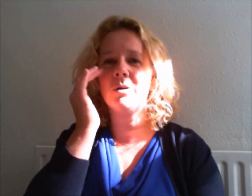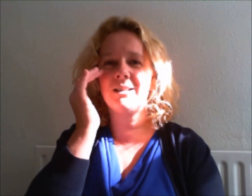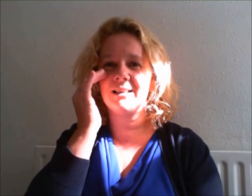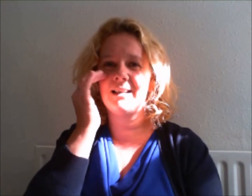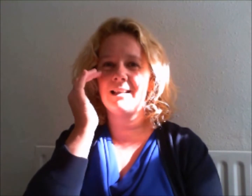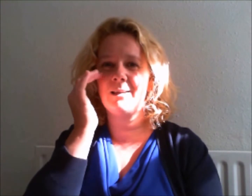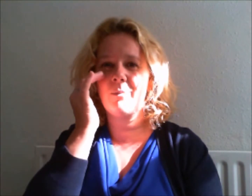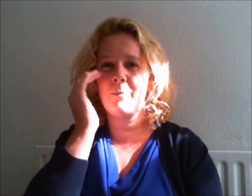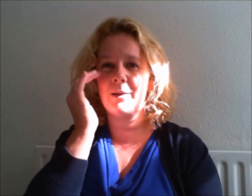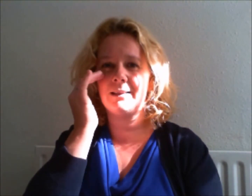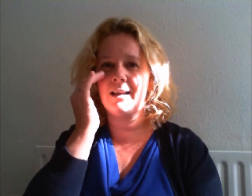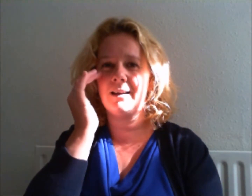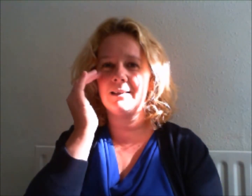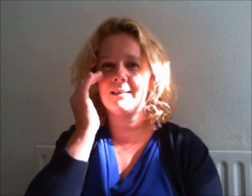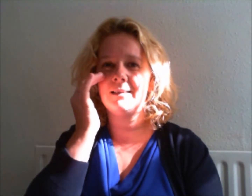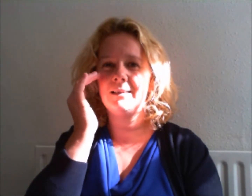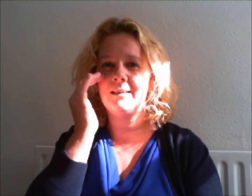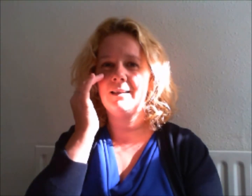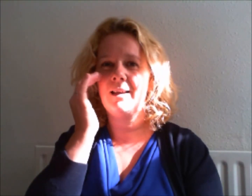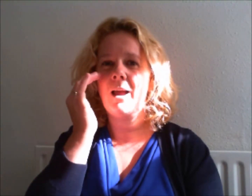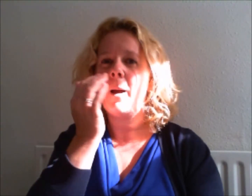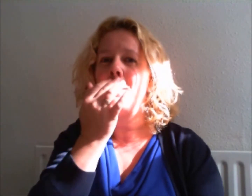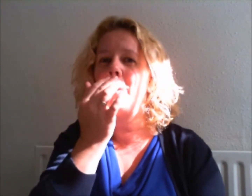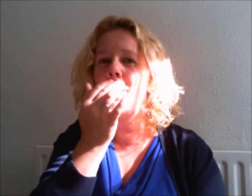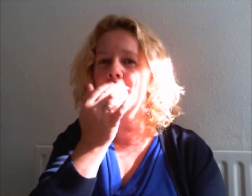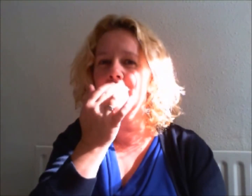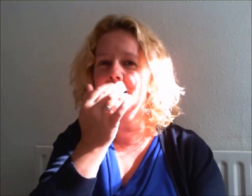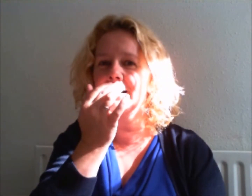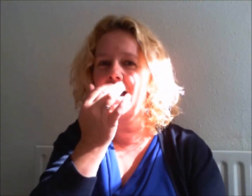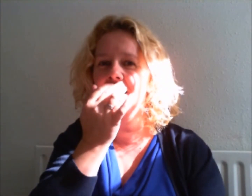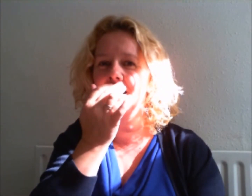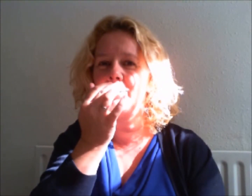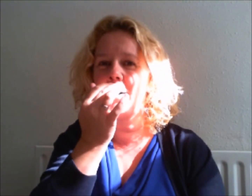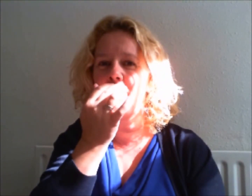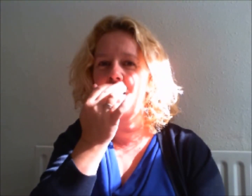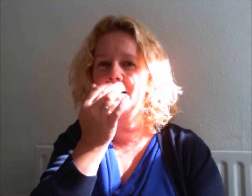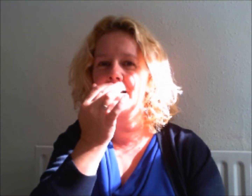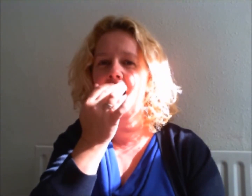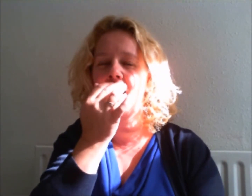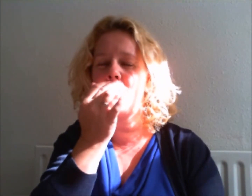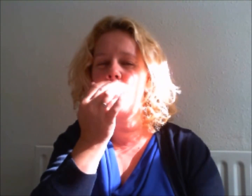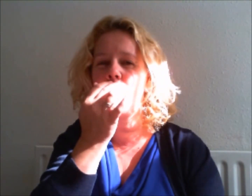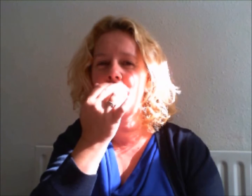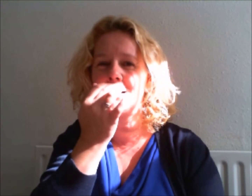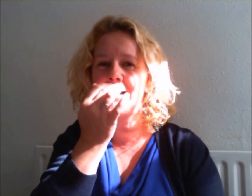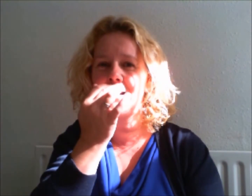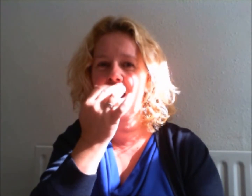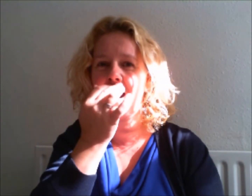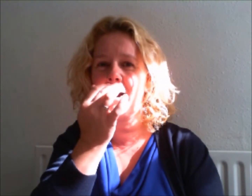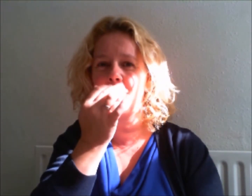success in my business. I success in my business and I want it now.